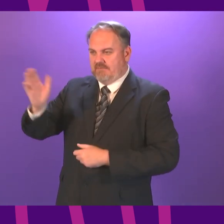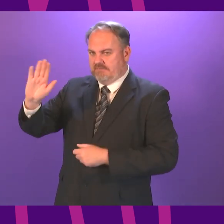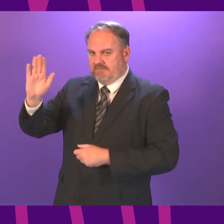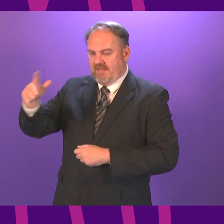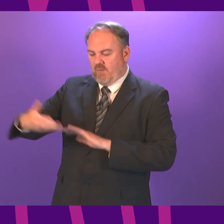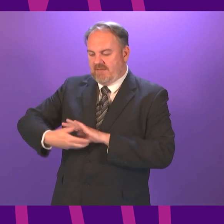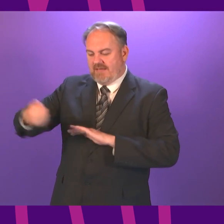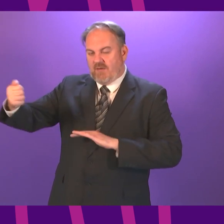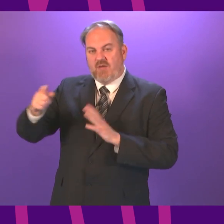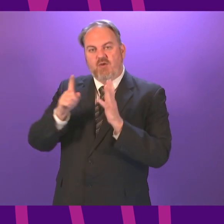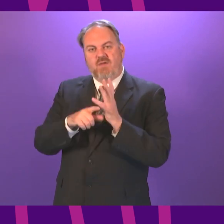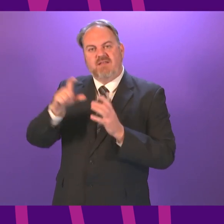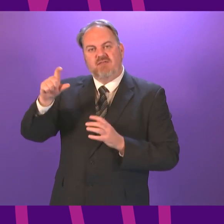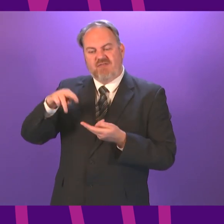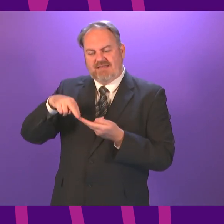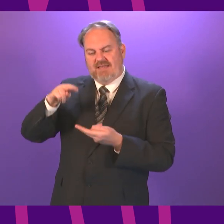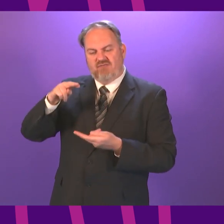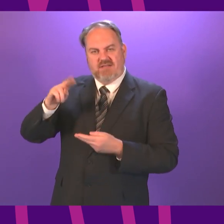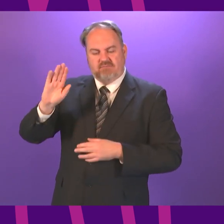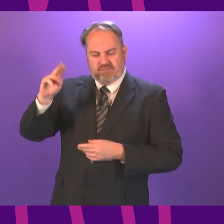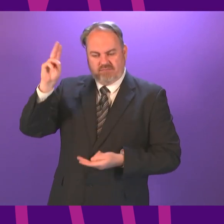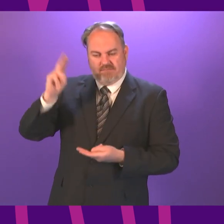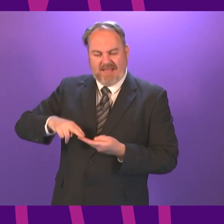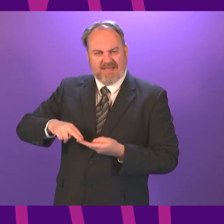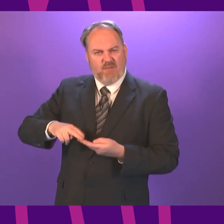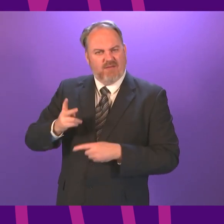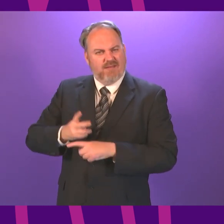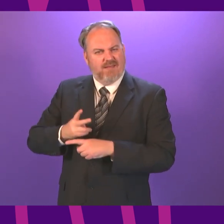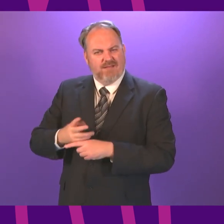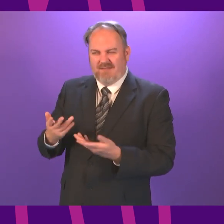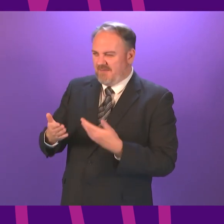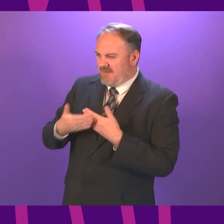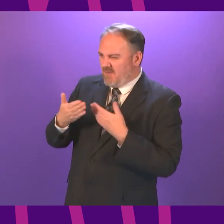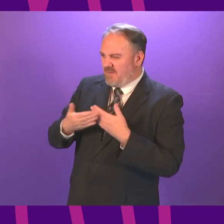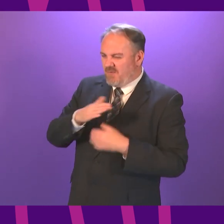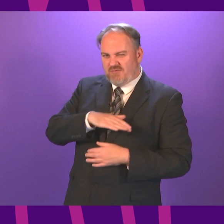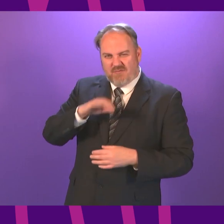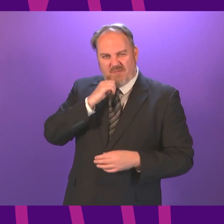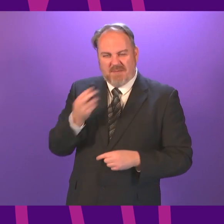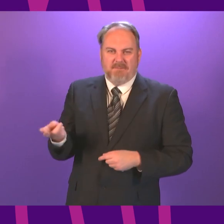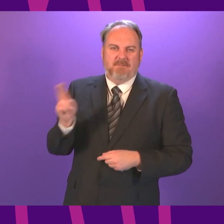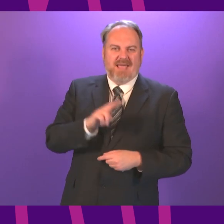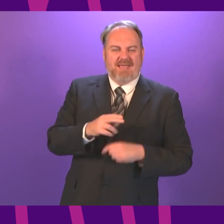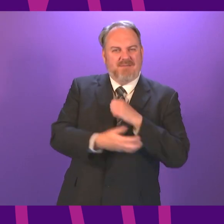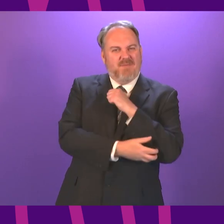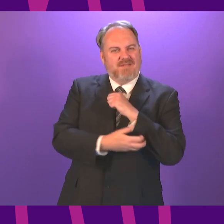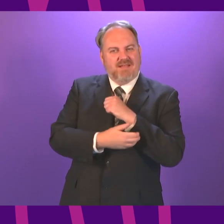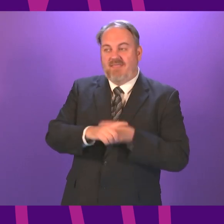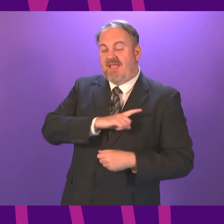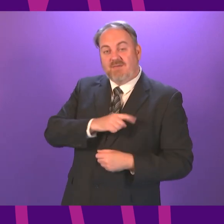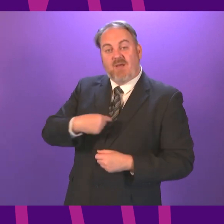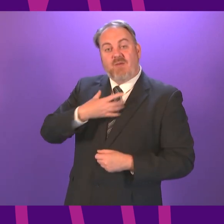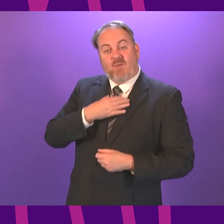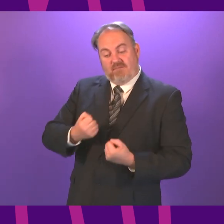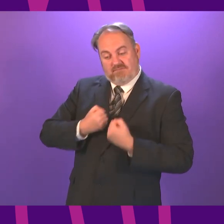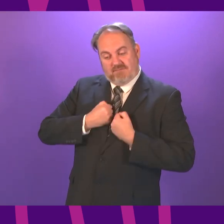away the universal credit uplift and potentially make changes that will put more children into poverty and that is the argument for having complete powers